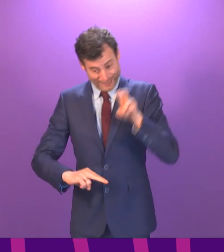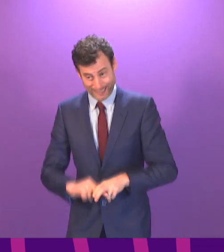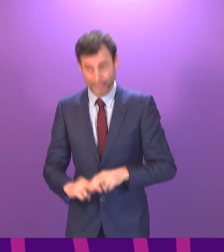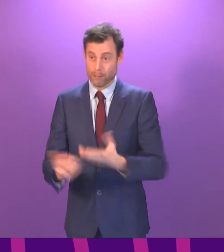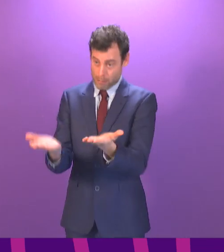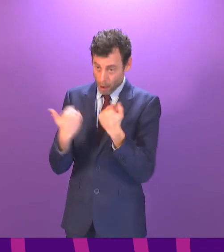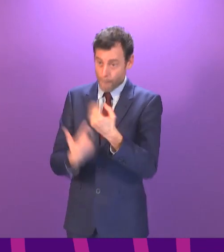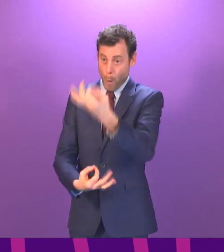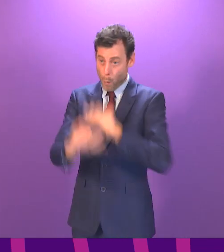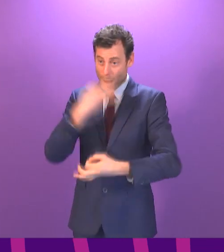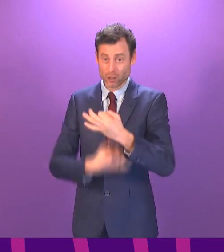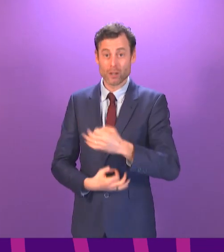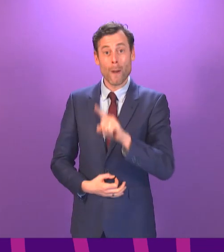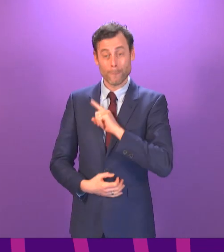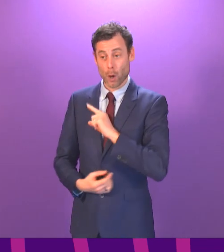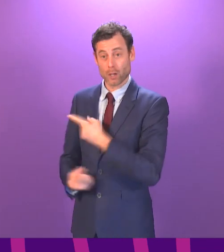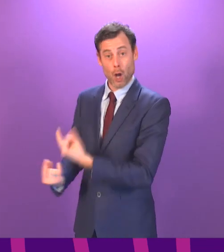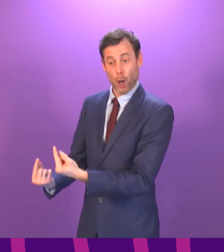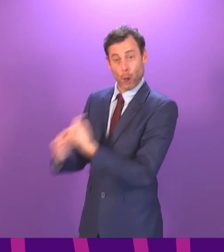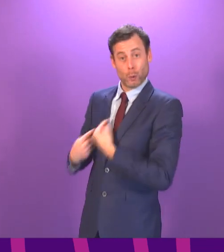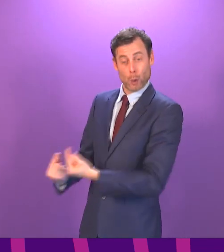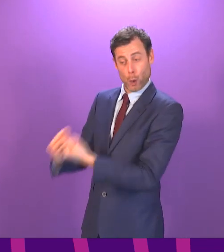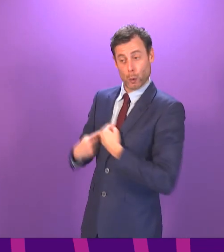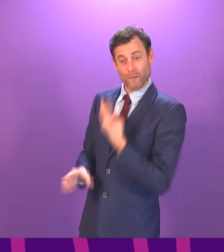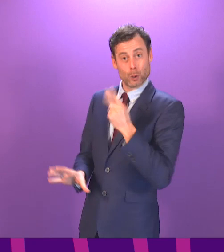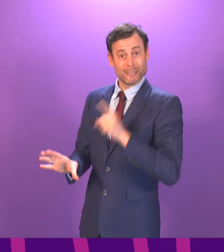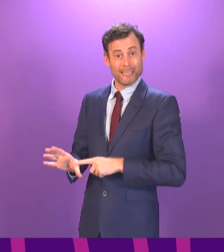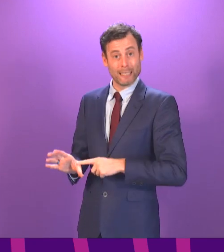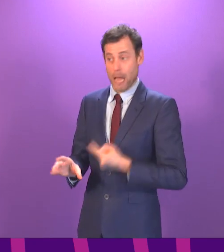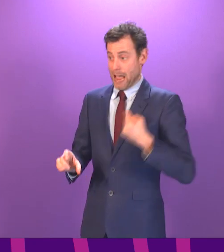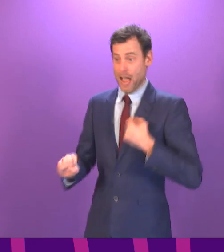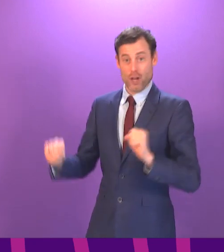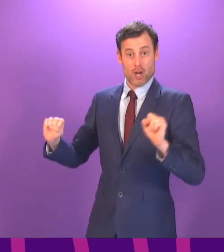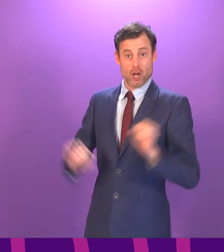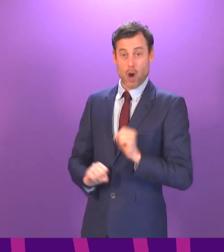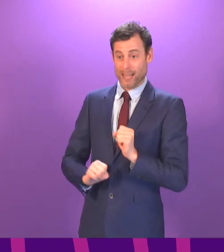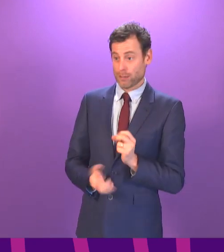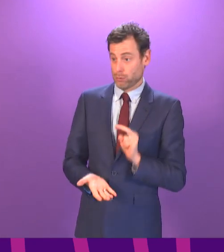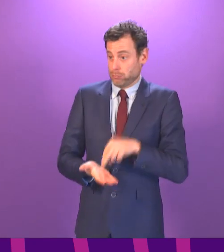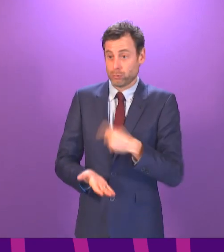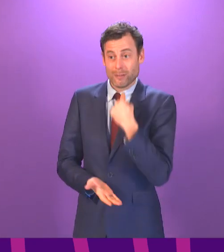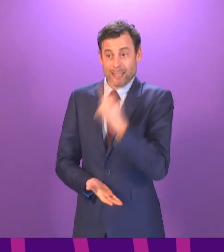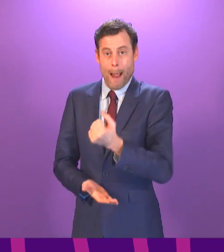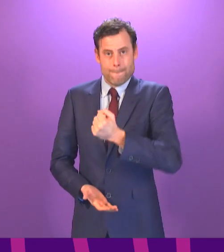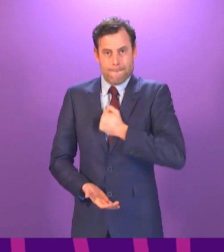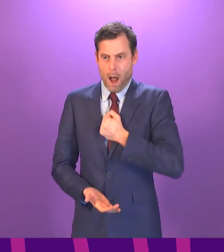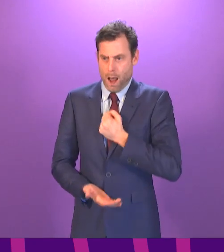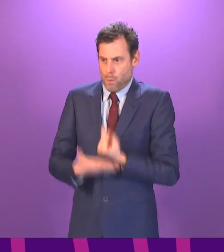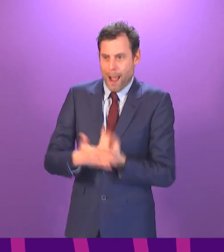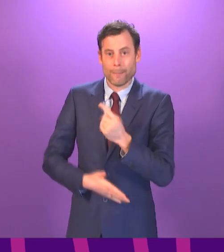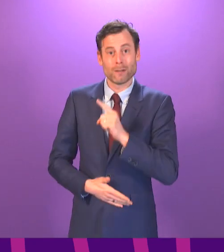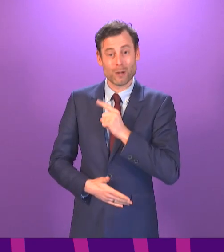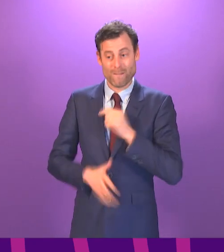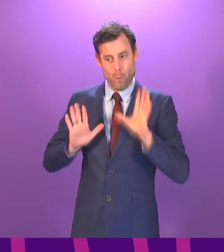levelled at me now for what, two years? I have not been able to answer those fully. Firstly because of ongoing criminal